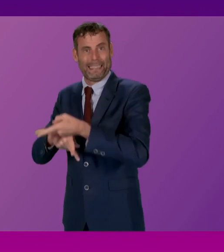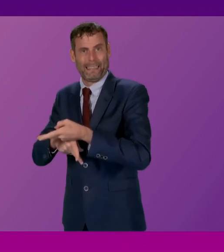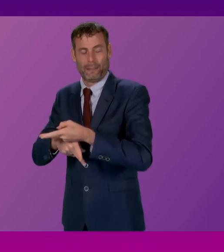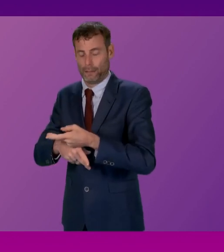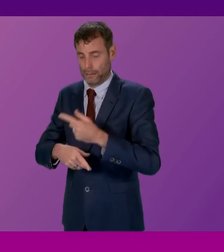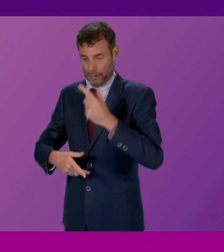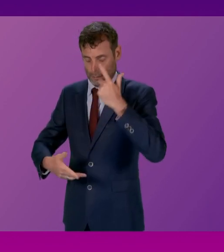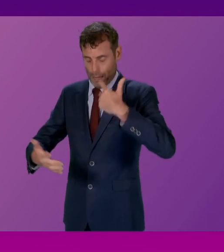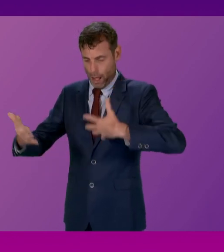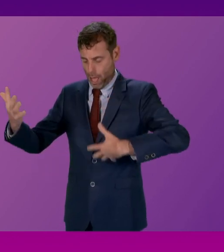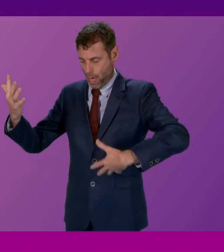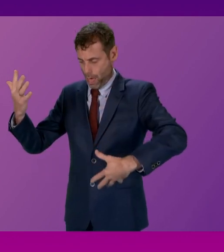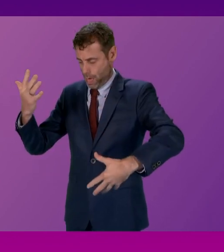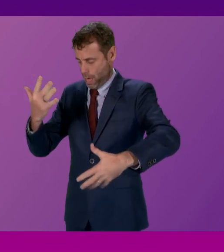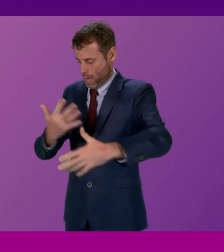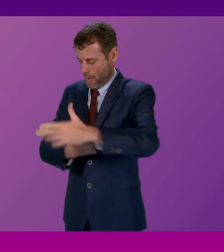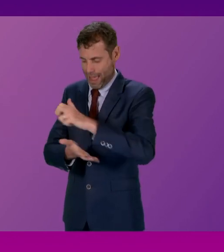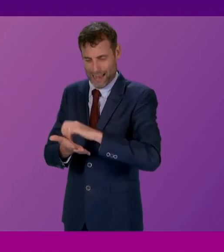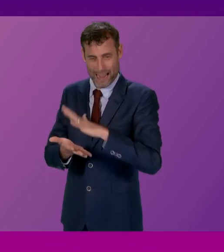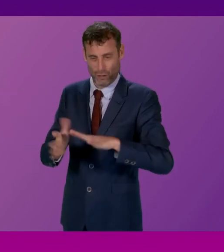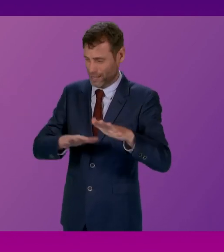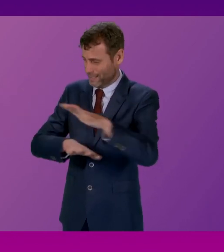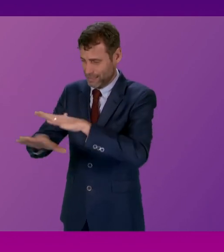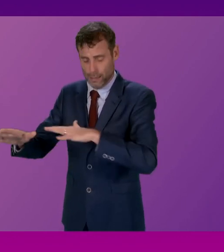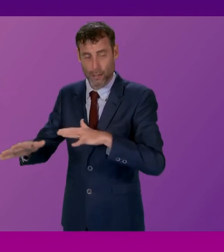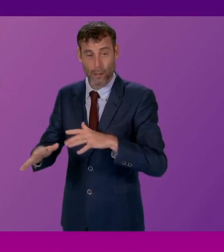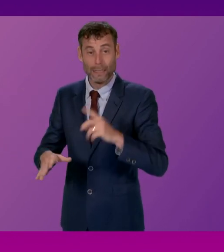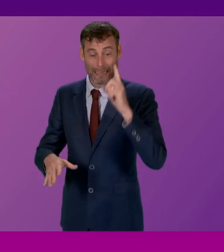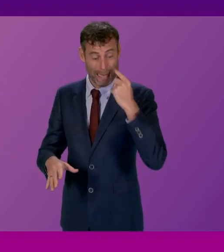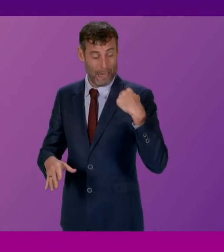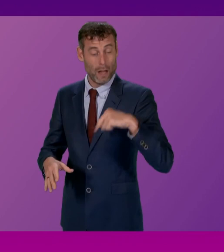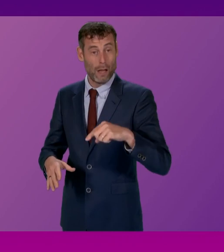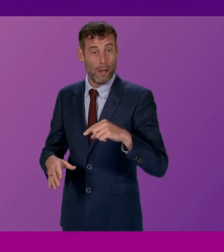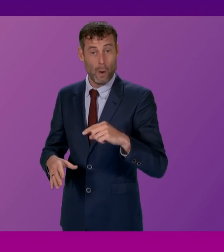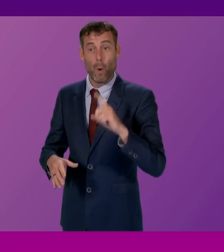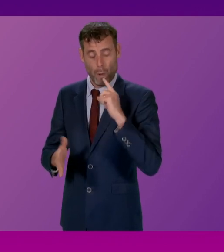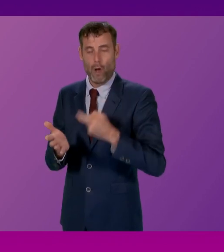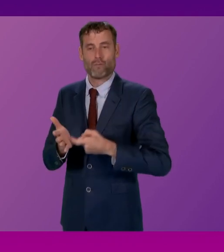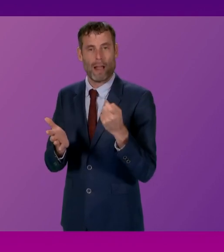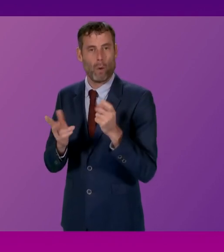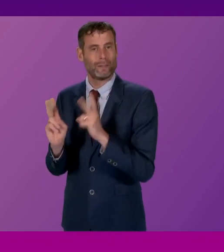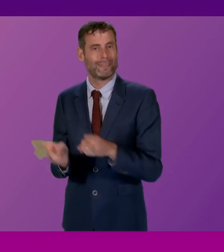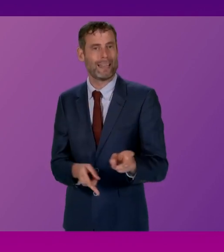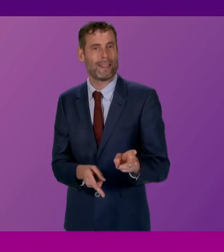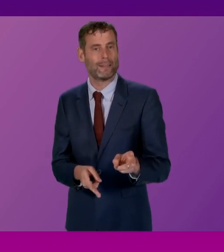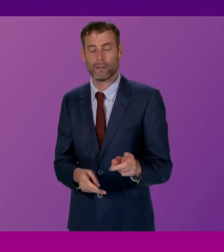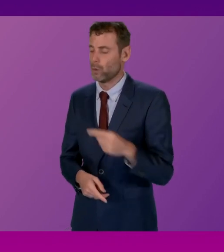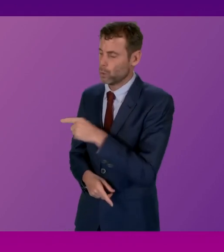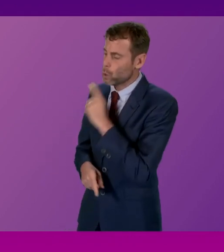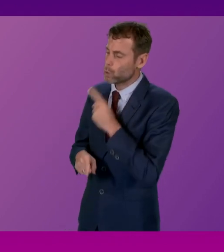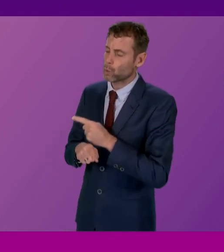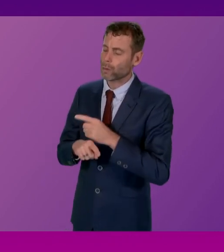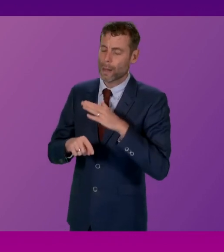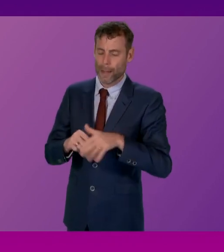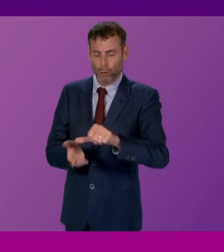despair that has contributed to record deaths this winter. You've spoken about surgical waiting times, but what about